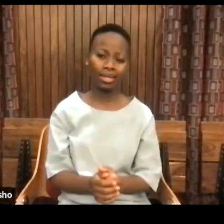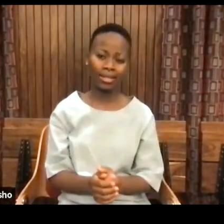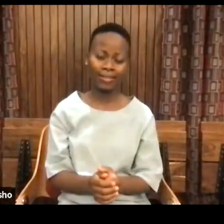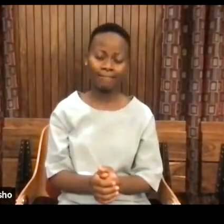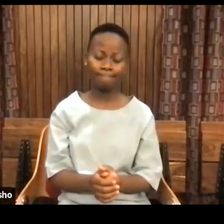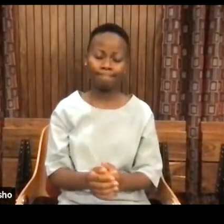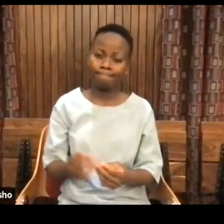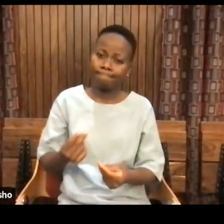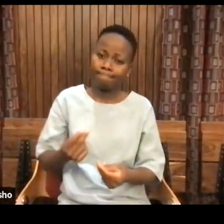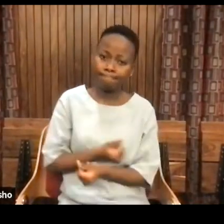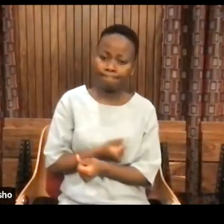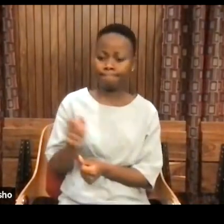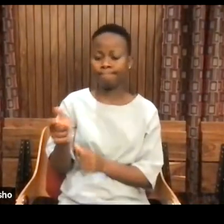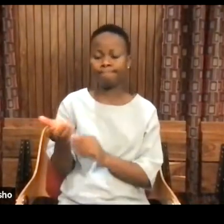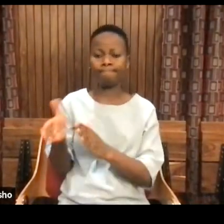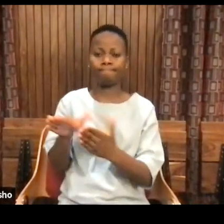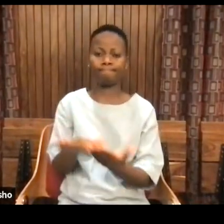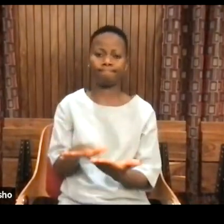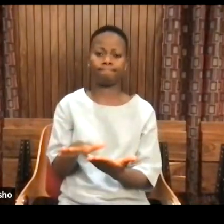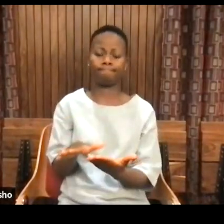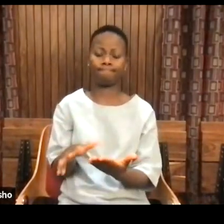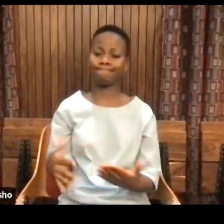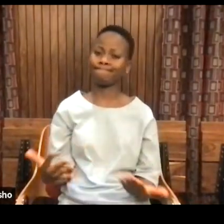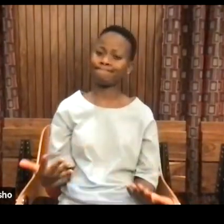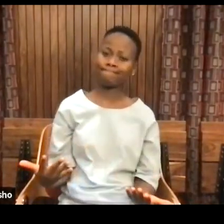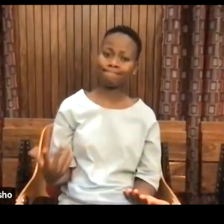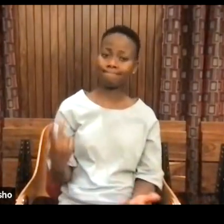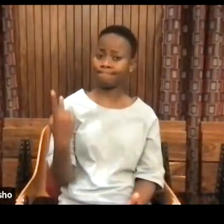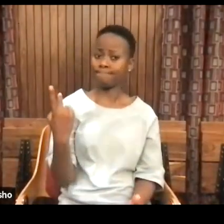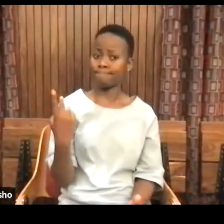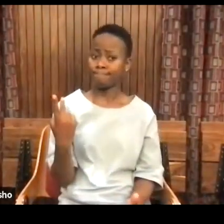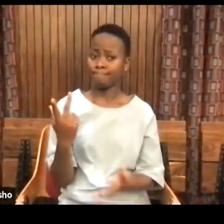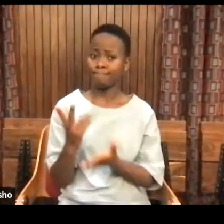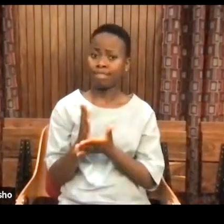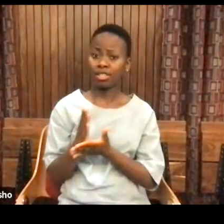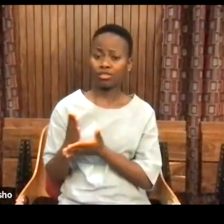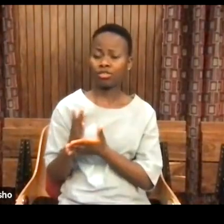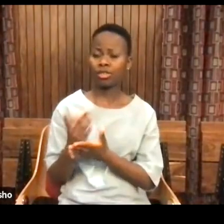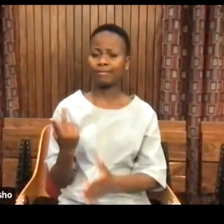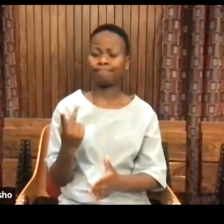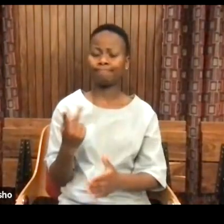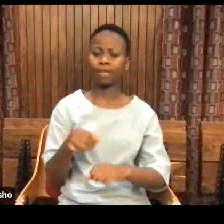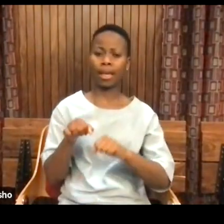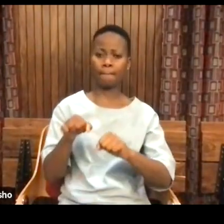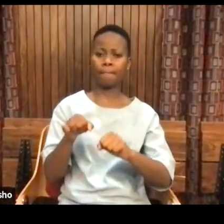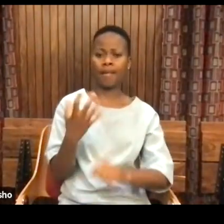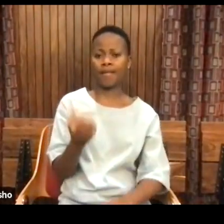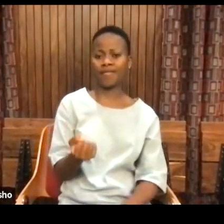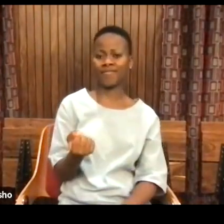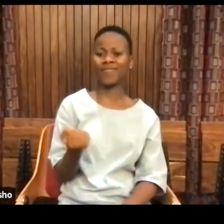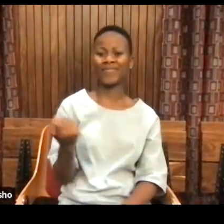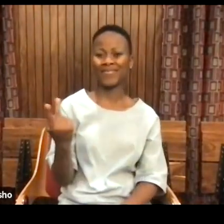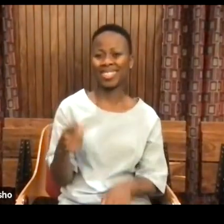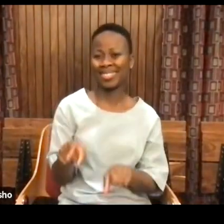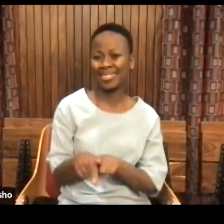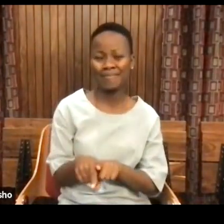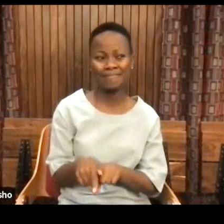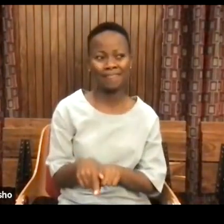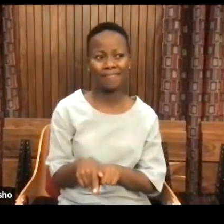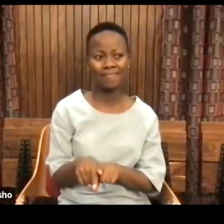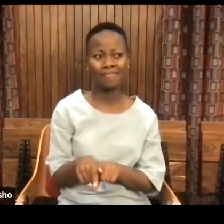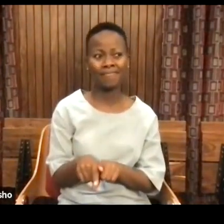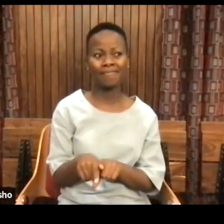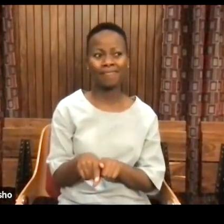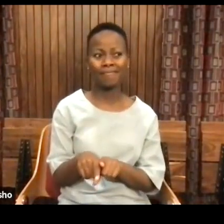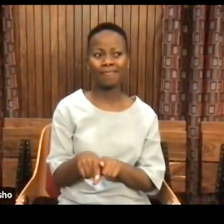Well, we lost him from something he and I share. We're both epileptics. It's just that his is grandma. I have